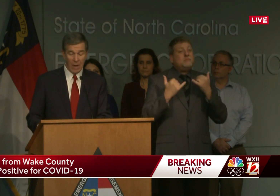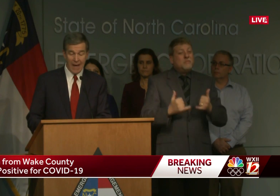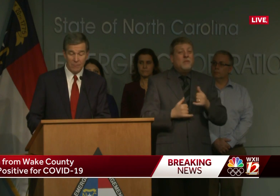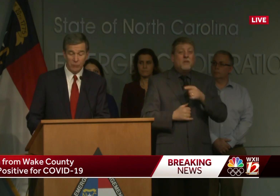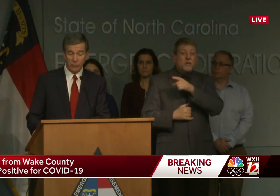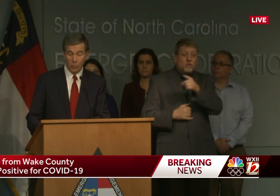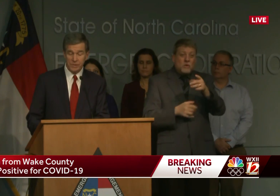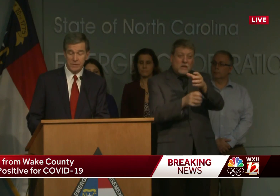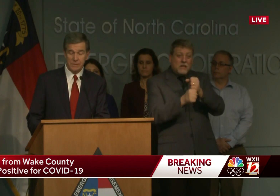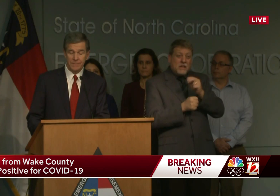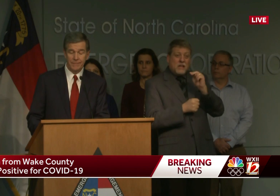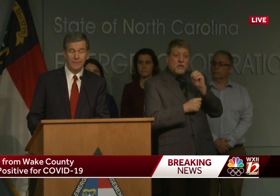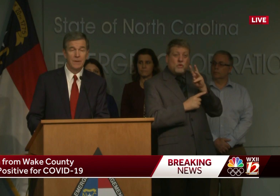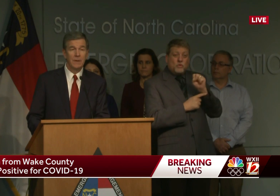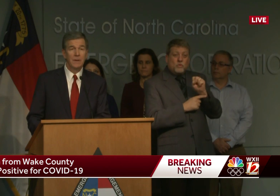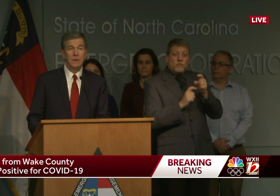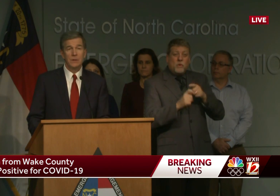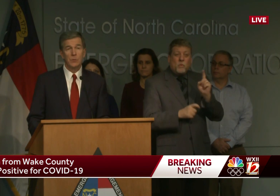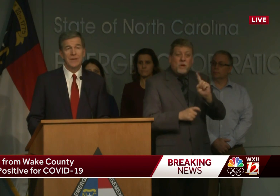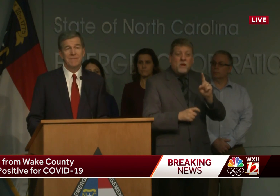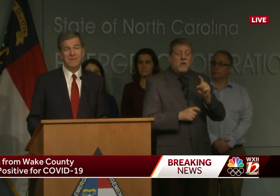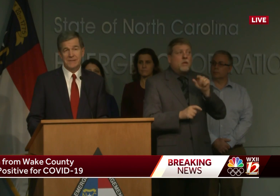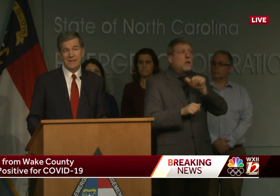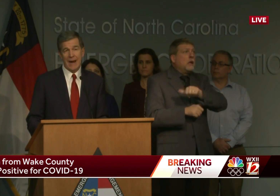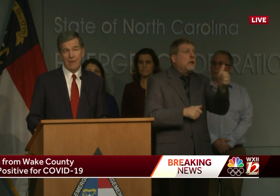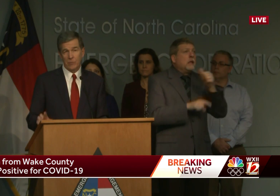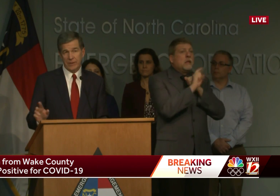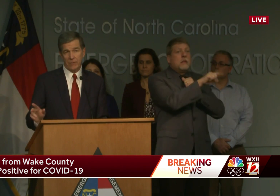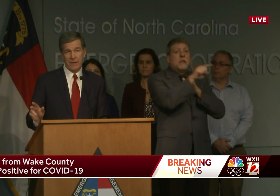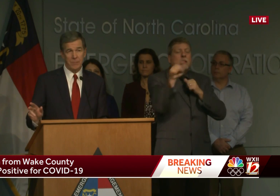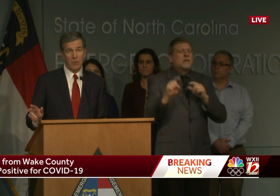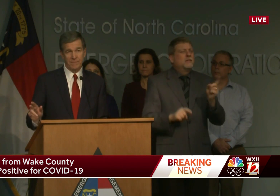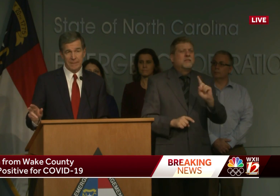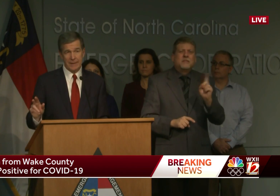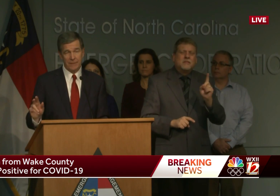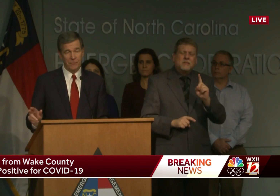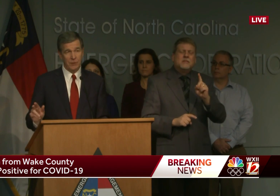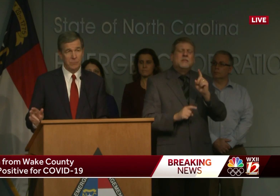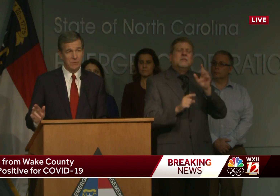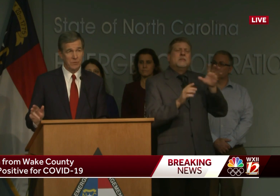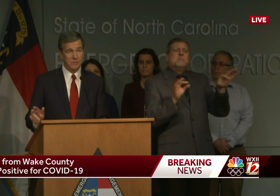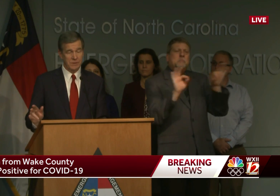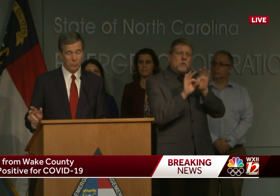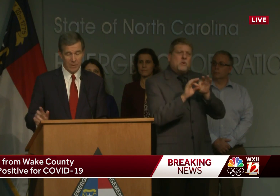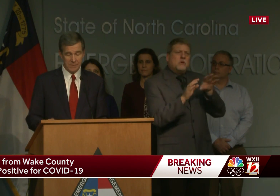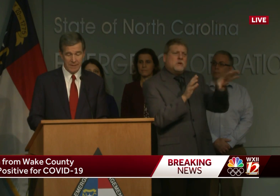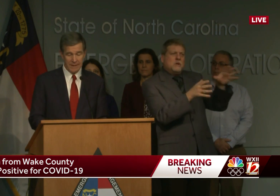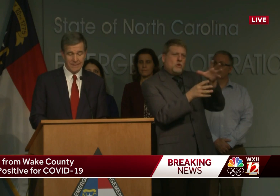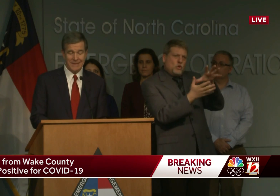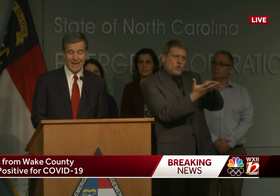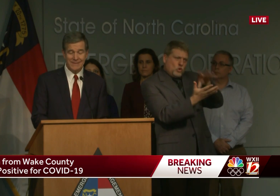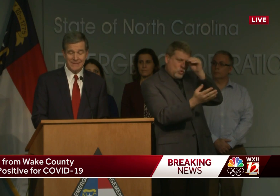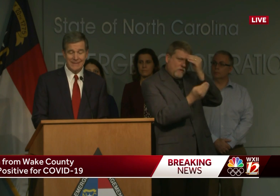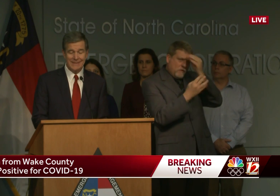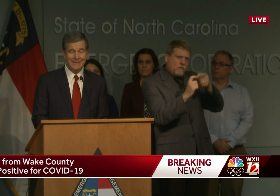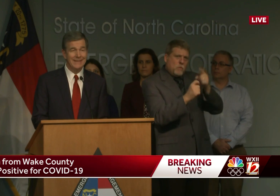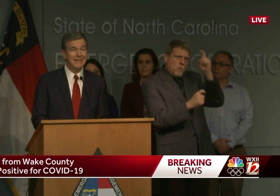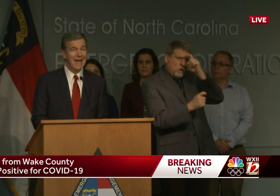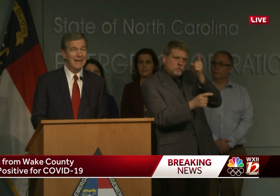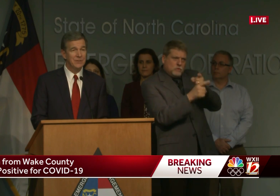from reliable sources. You can visit our North Carolina Department of Health and Human Services website. It's